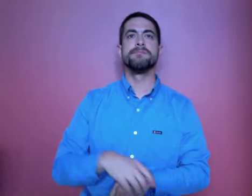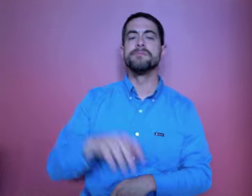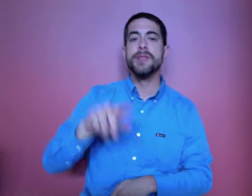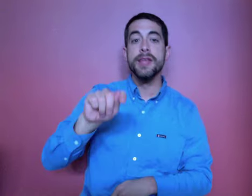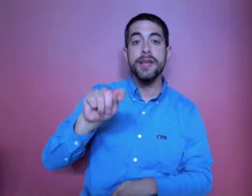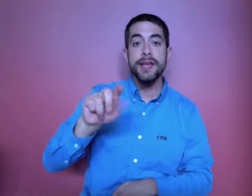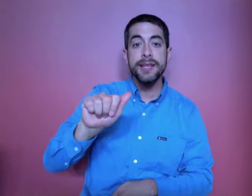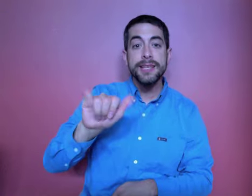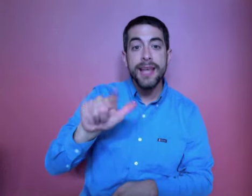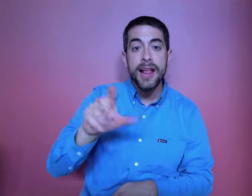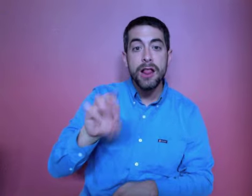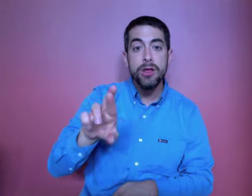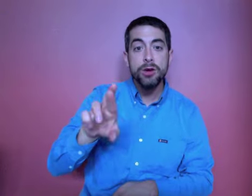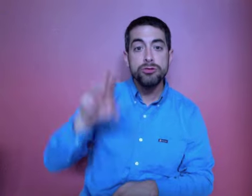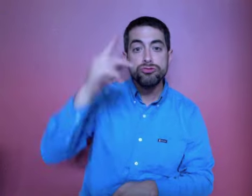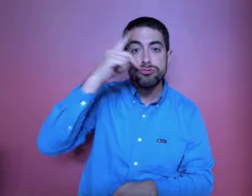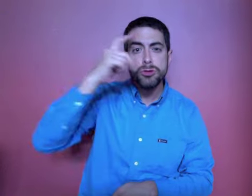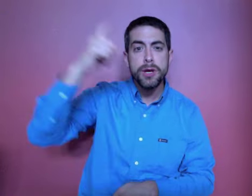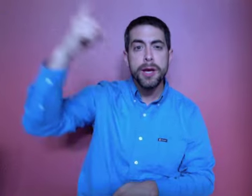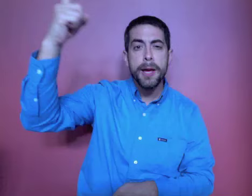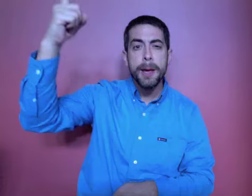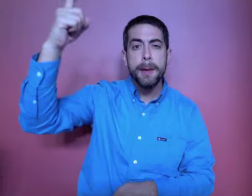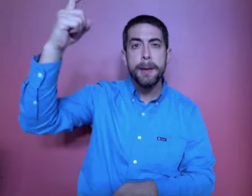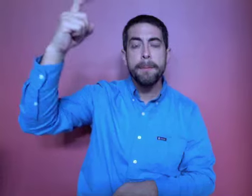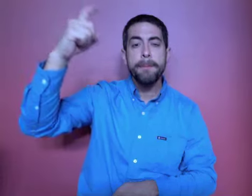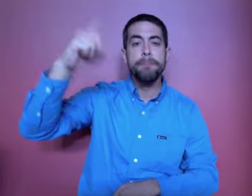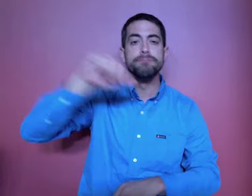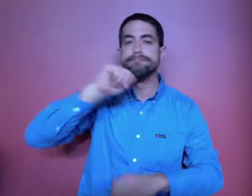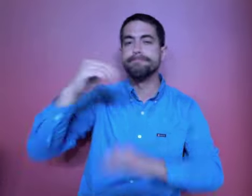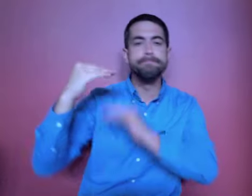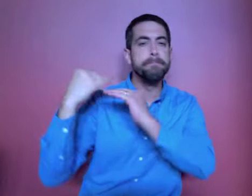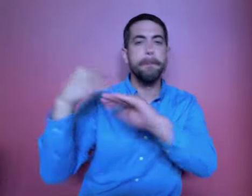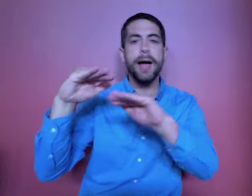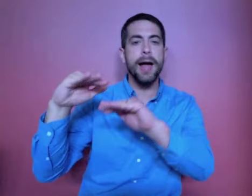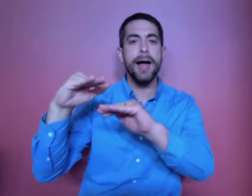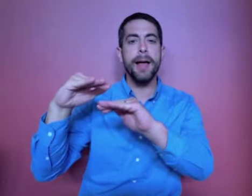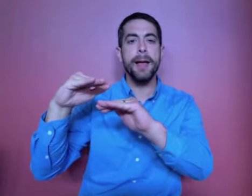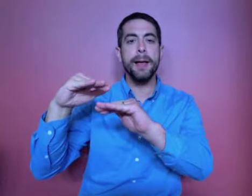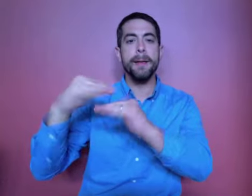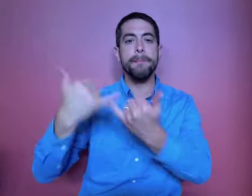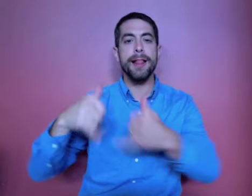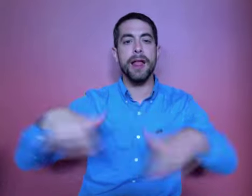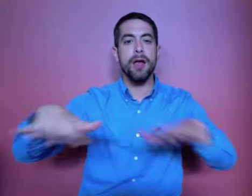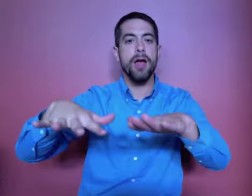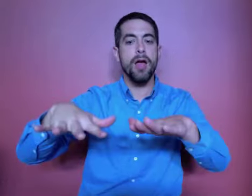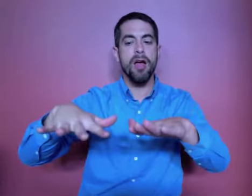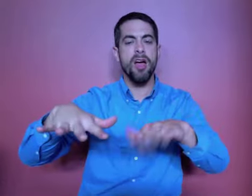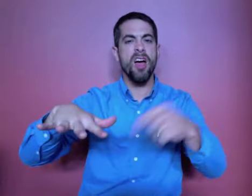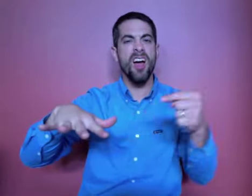Taylor's Dream Boundless Playground is Fort Wayne's newest playground,